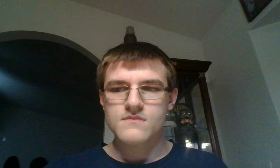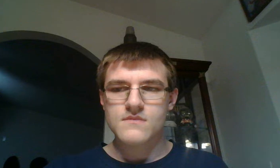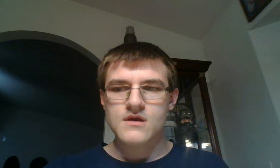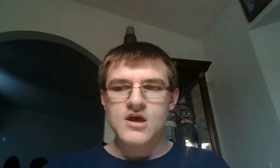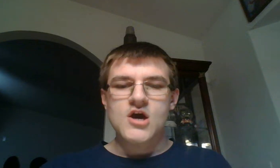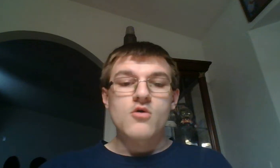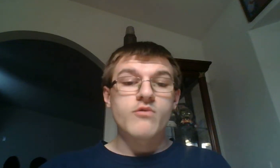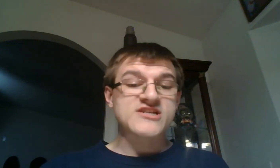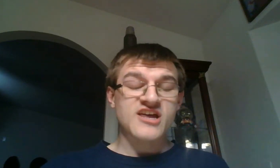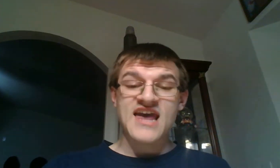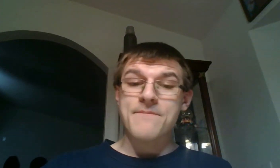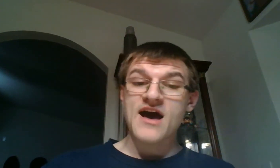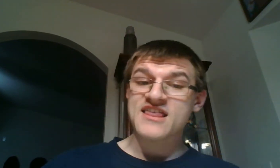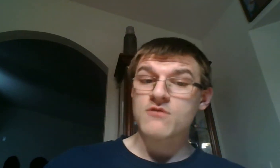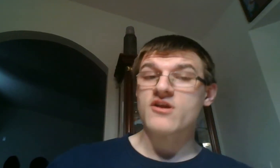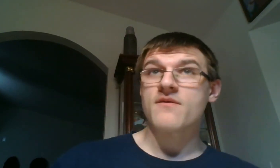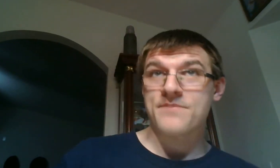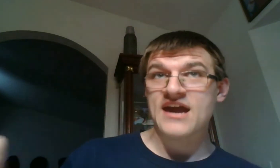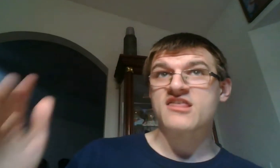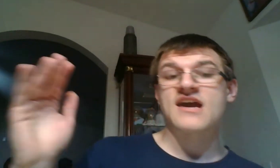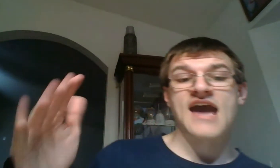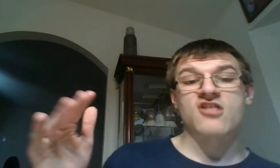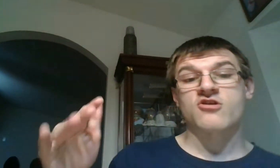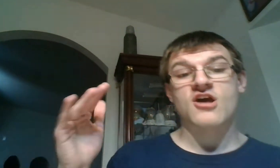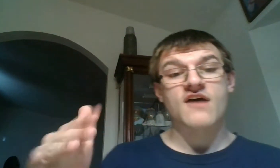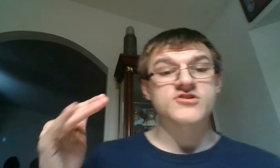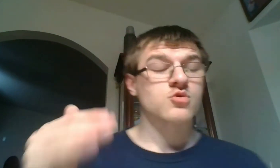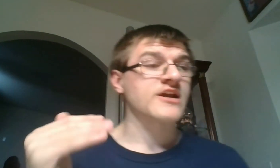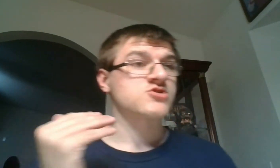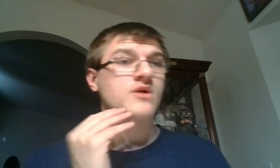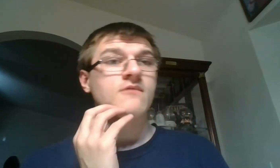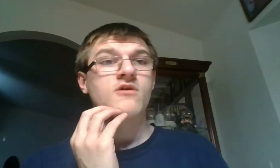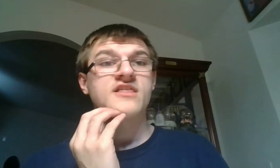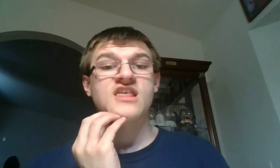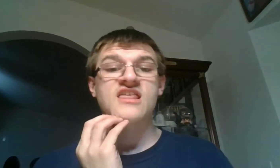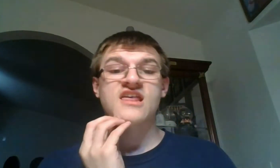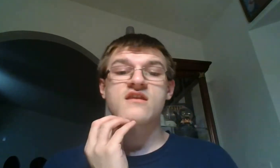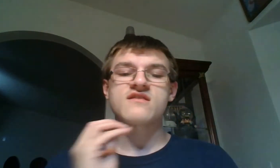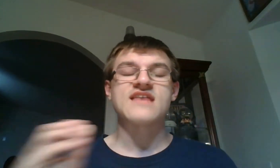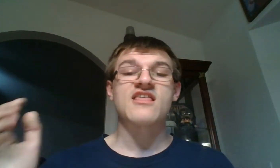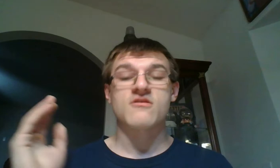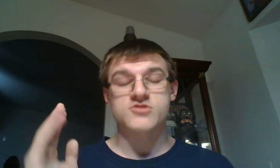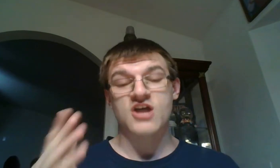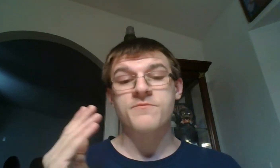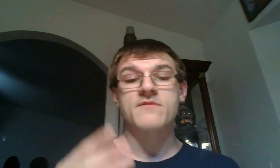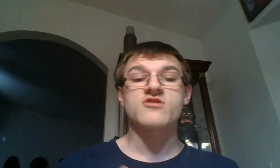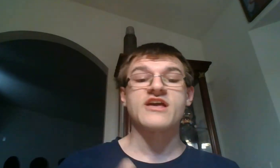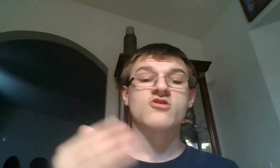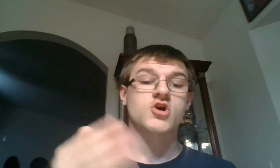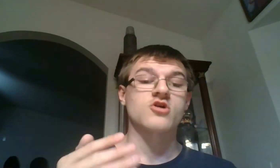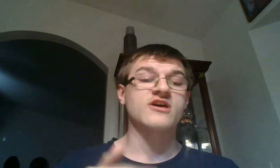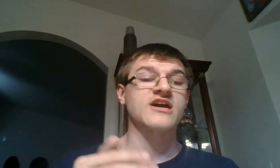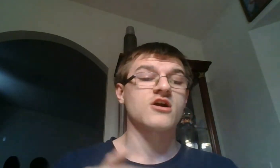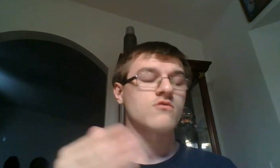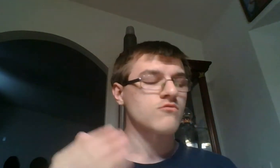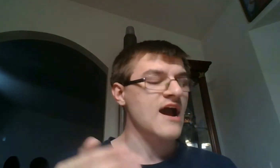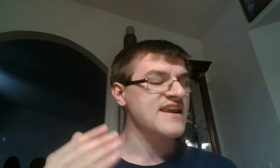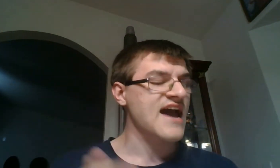We just have Posse, one of the biggest announcers of the 2021 season that has just been released currently here right now.